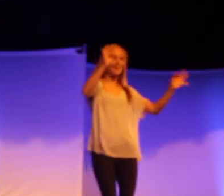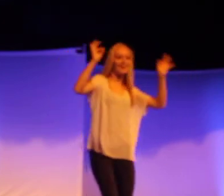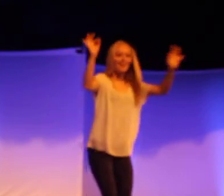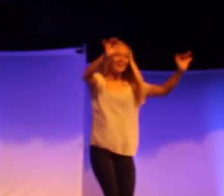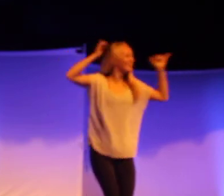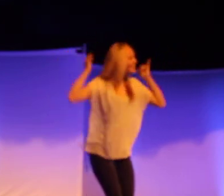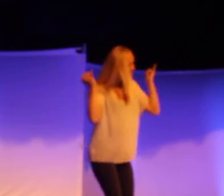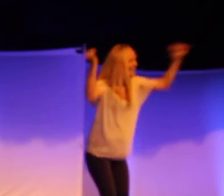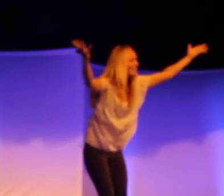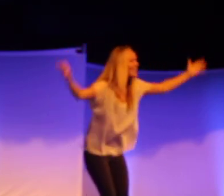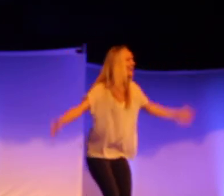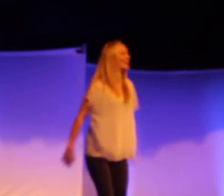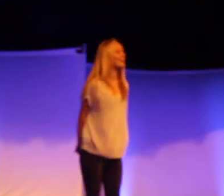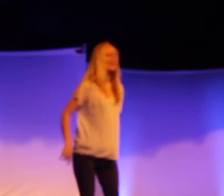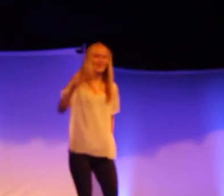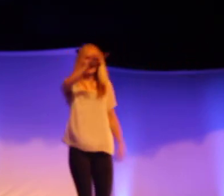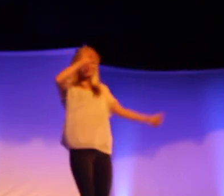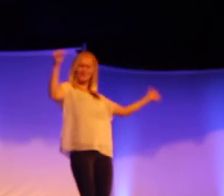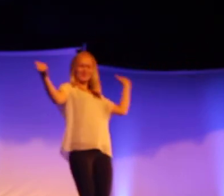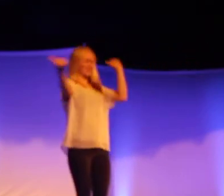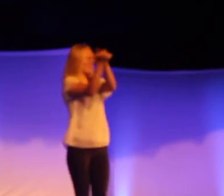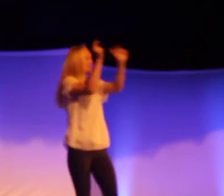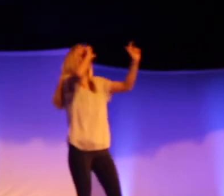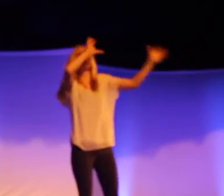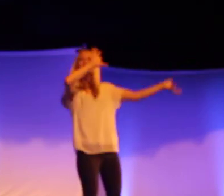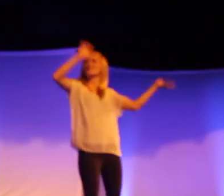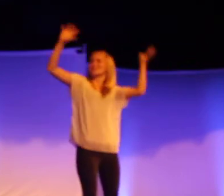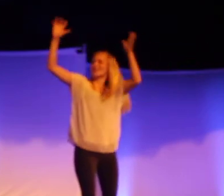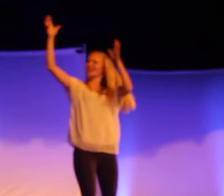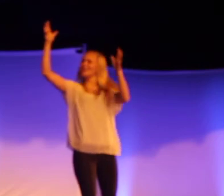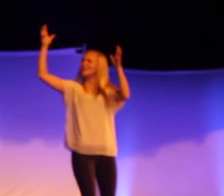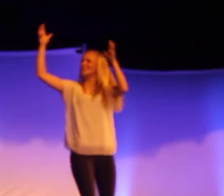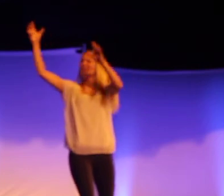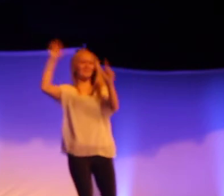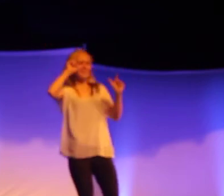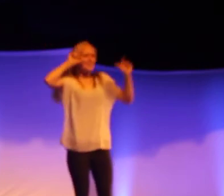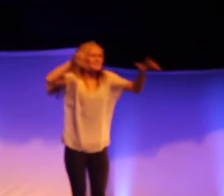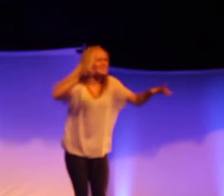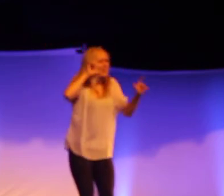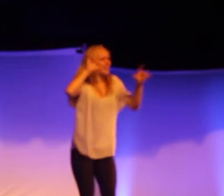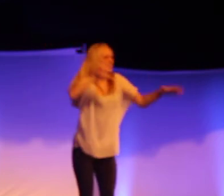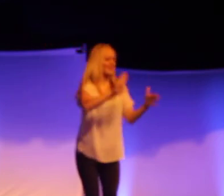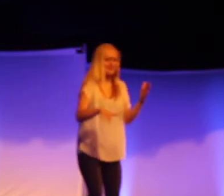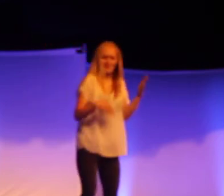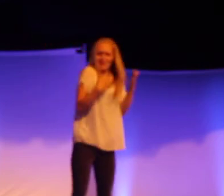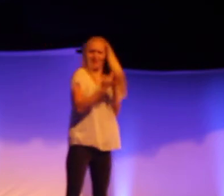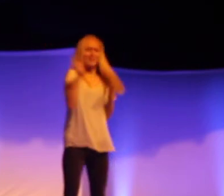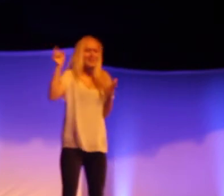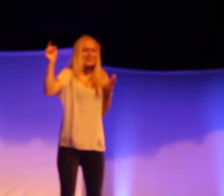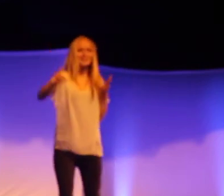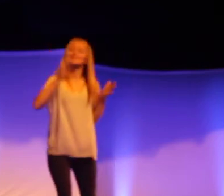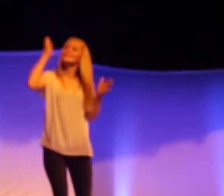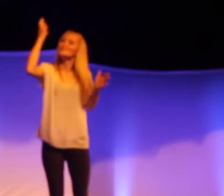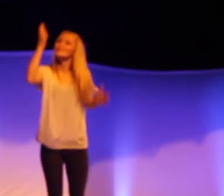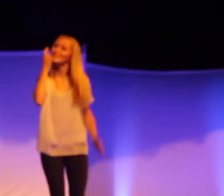and love You turn it all around it's probably your harm I live the